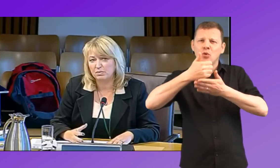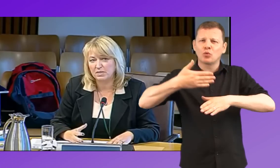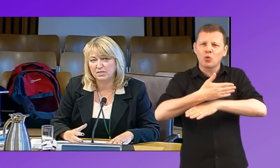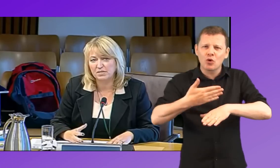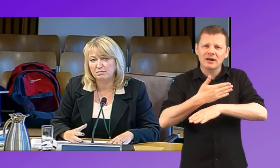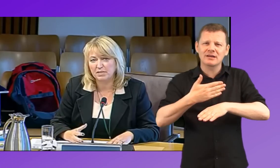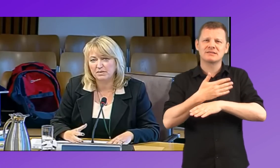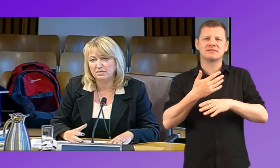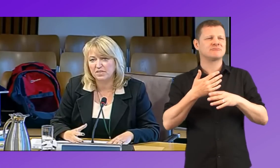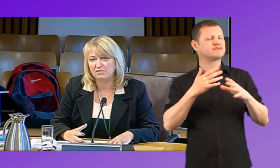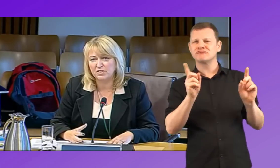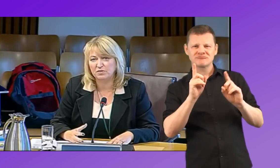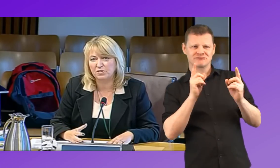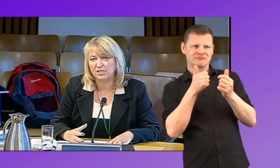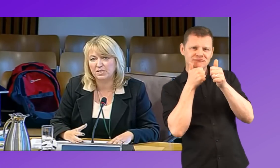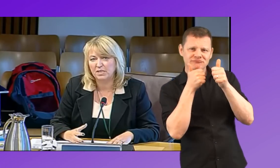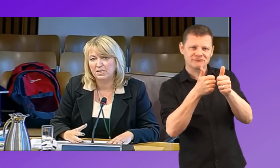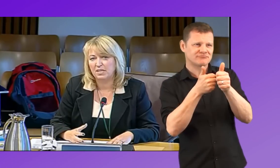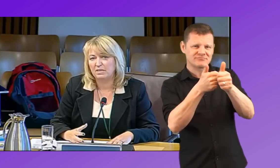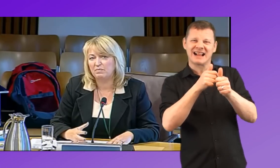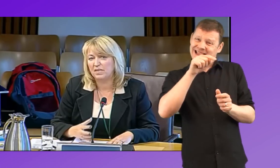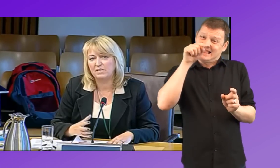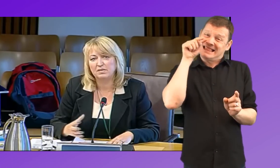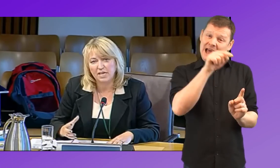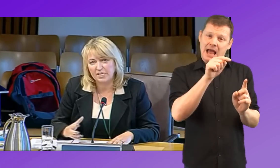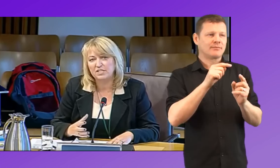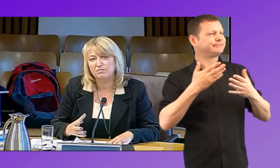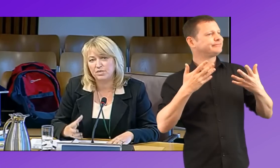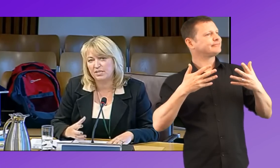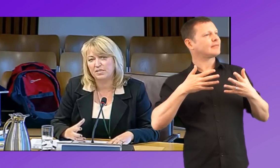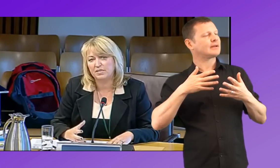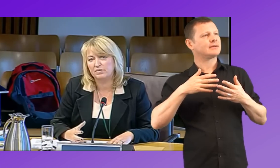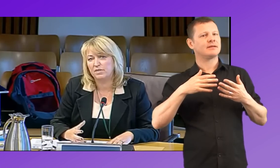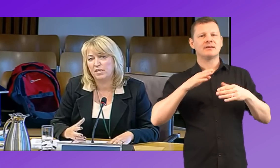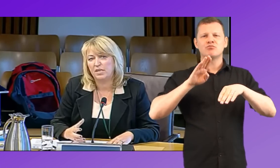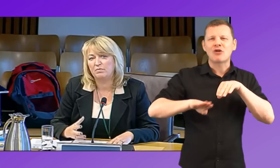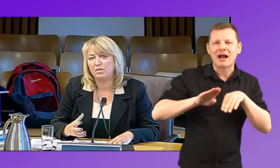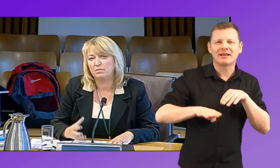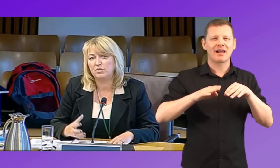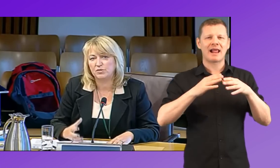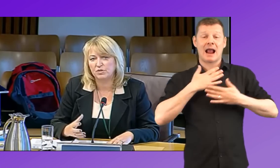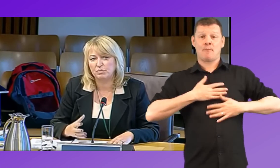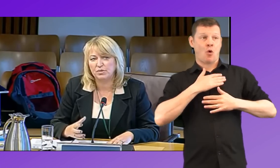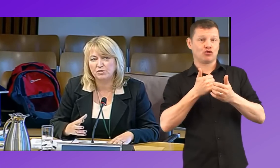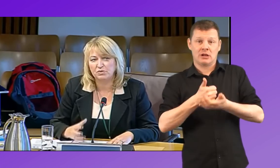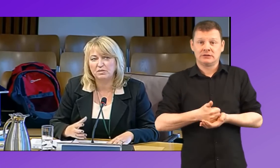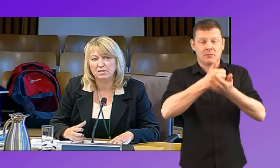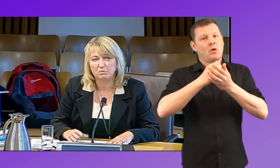workers are parents of deaf children. That kind of practical emotional support is really, really